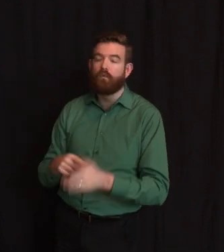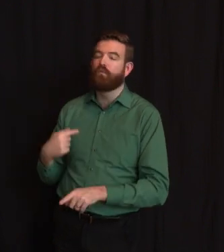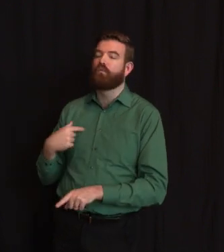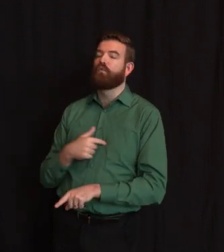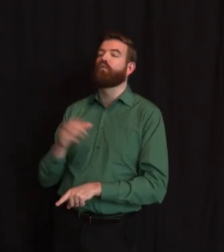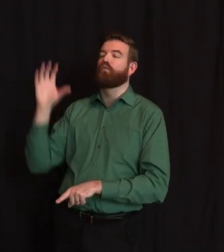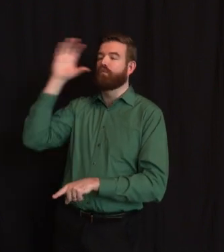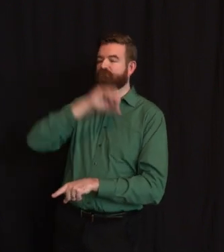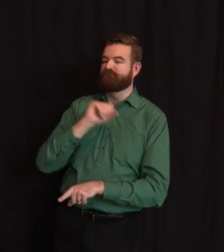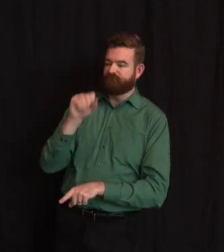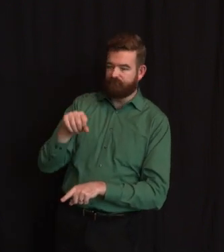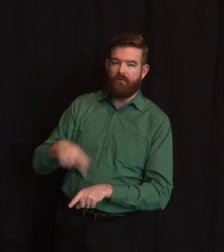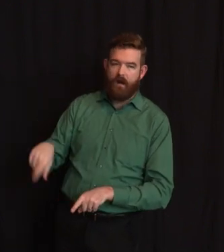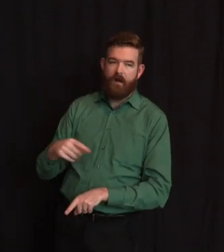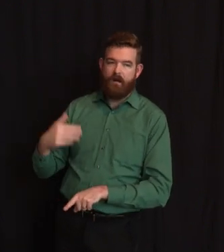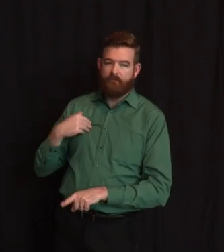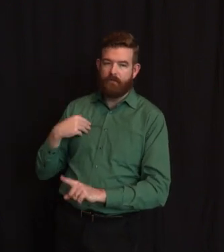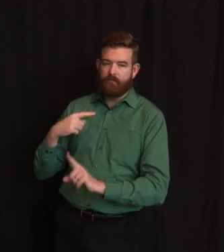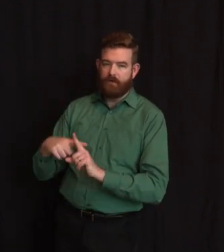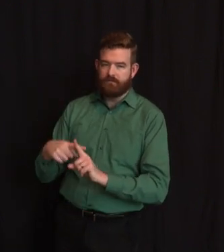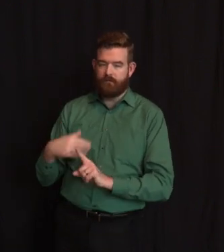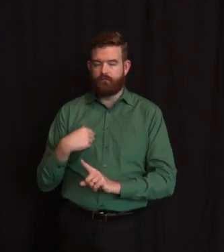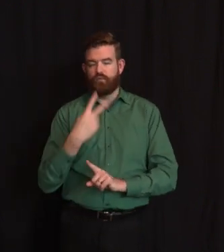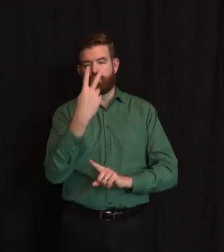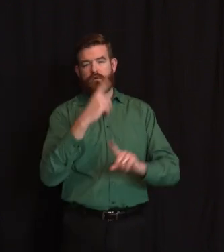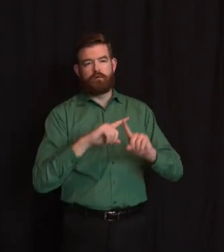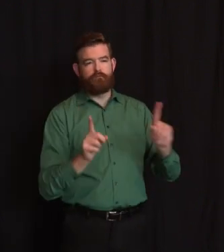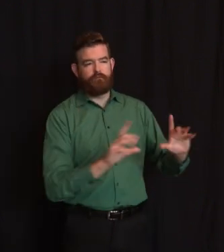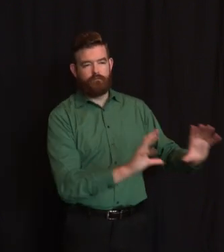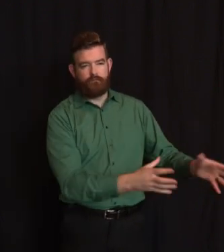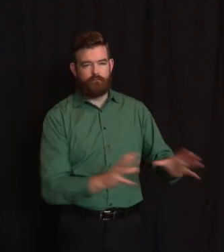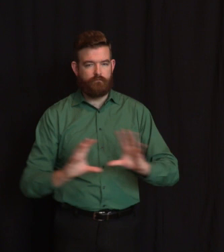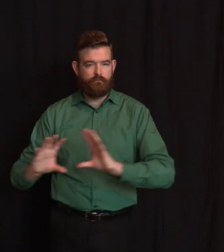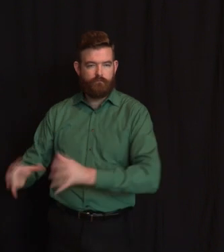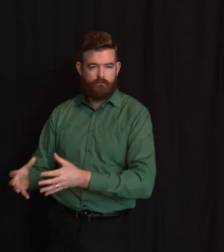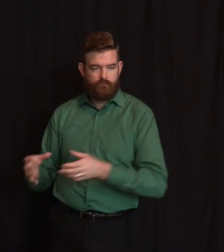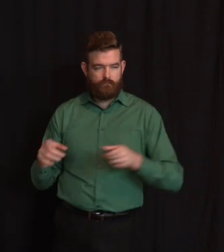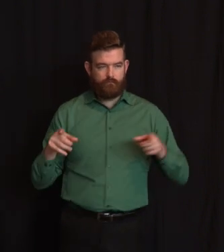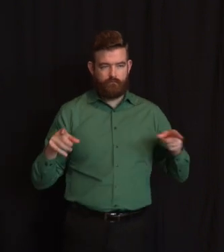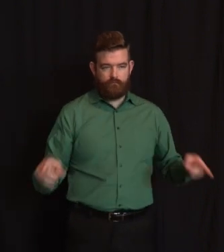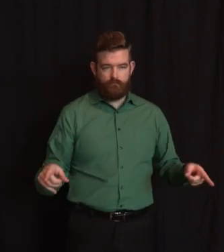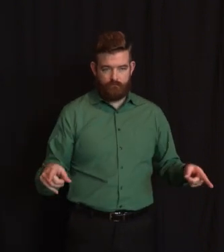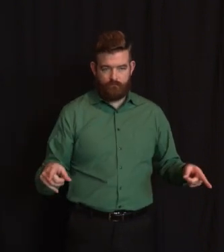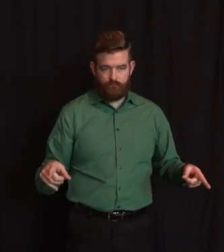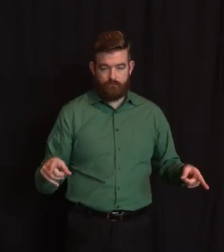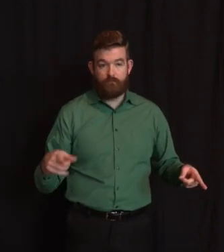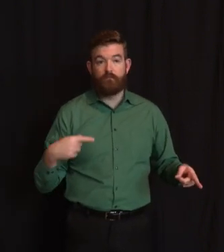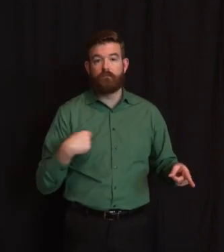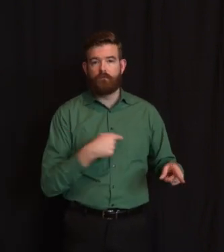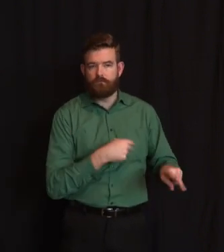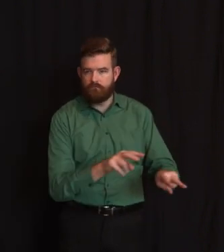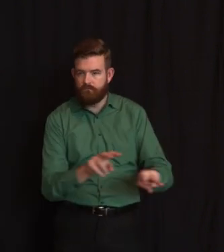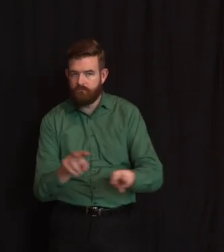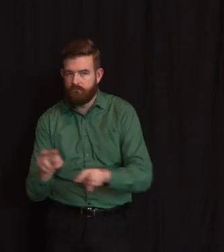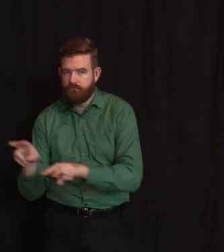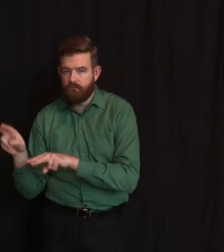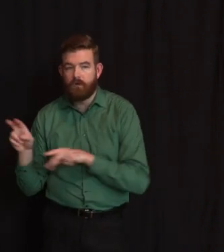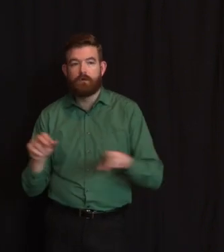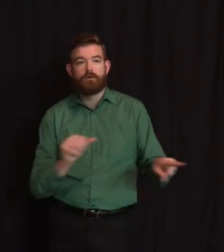staffing. We track whether they can cohort. That's the physical plant limitations in addition